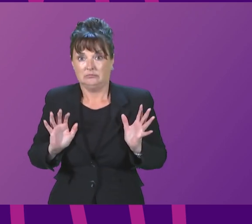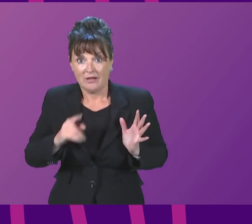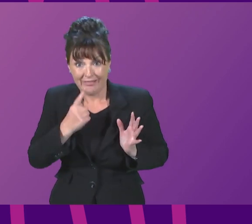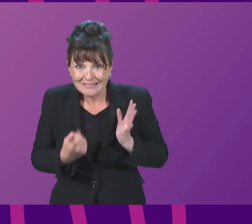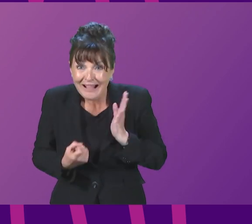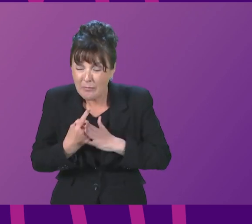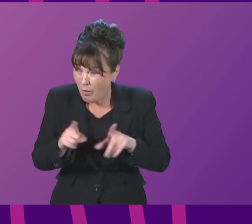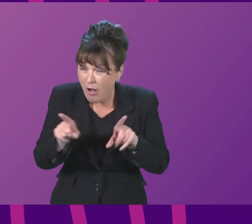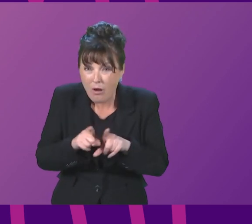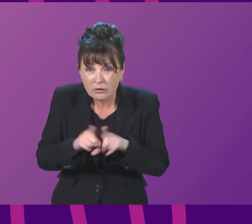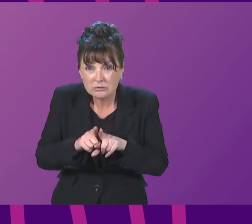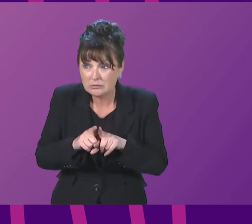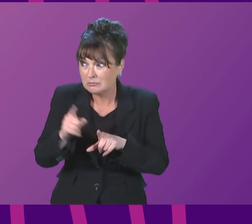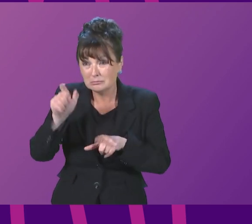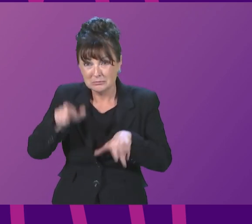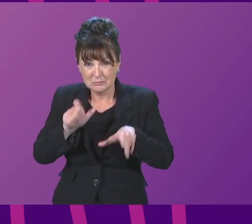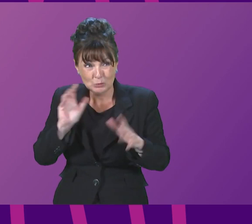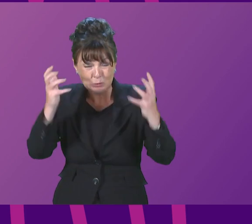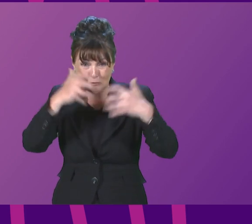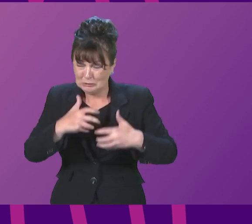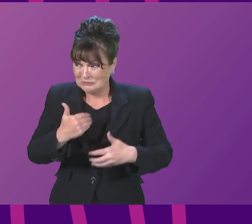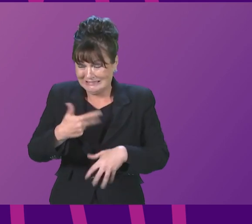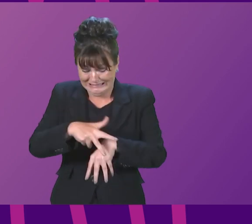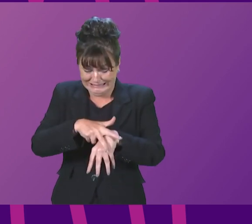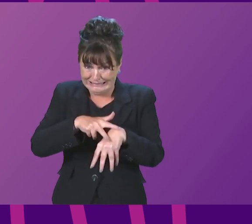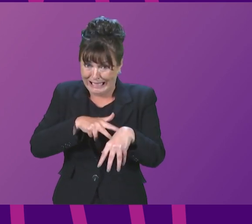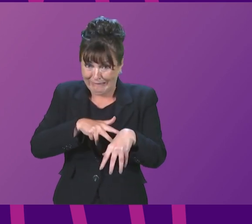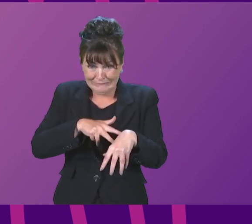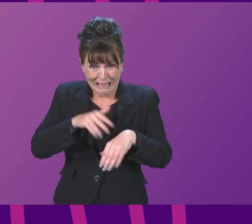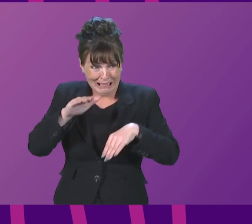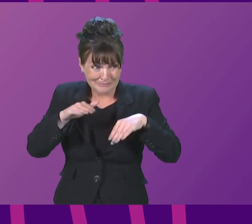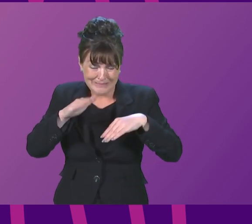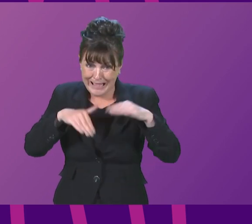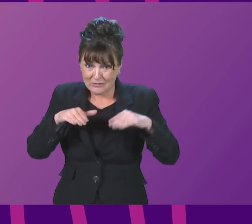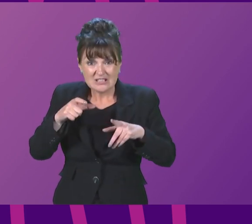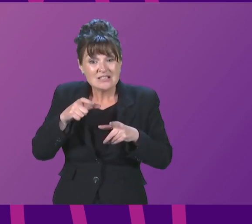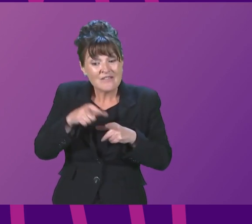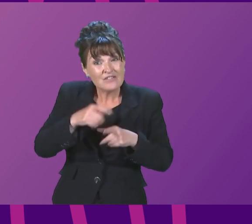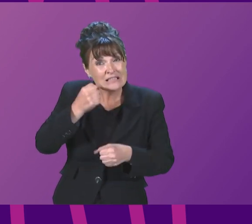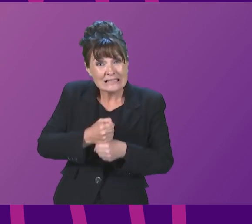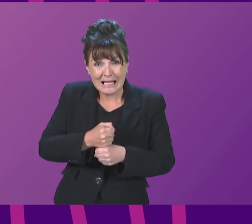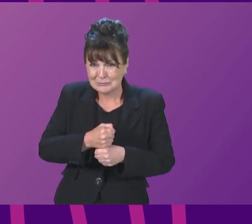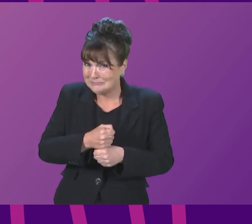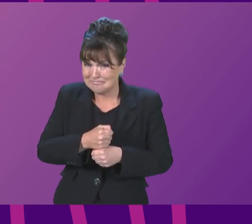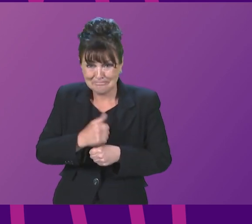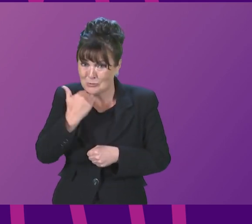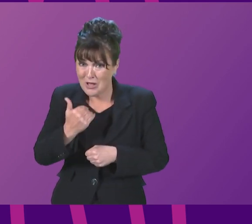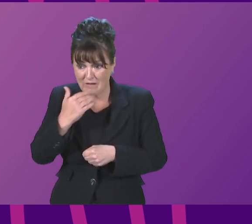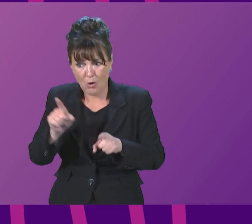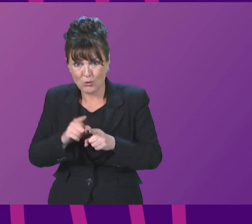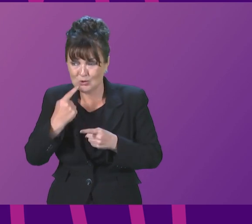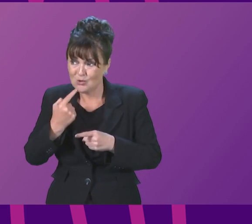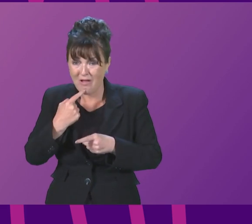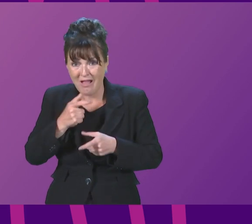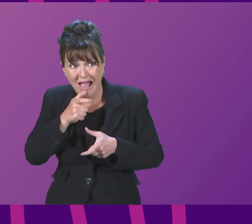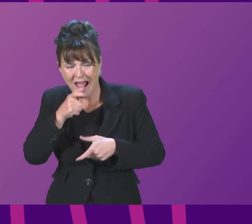concerns being raised about unsafe staffing levels at DGRI and allegations of bullying First Minister this is completely